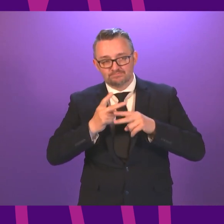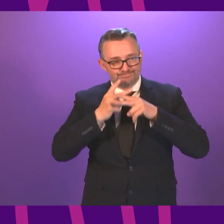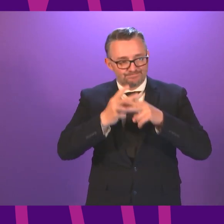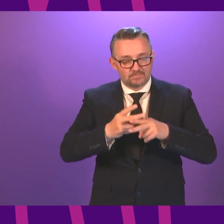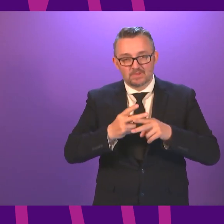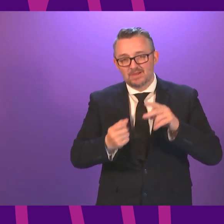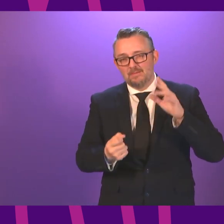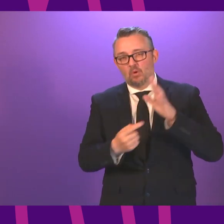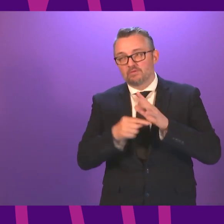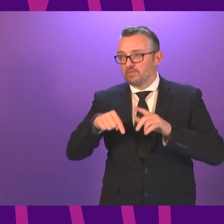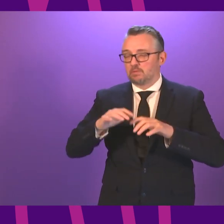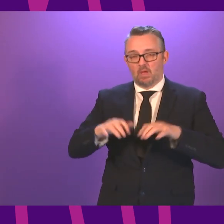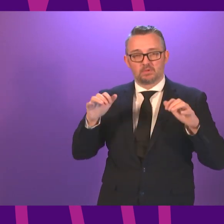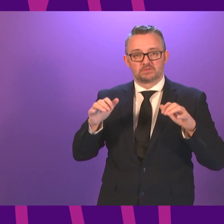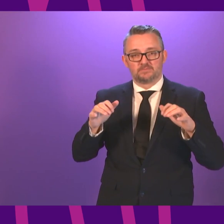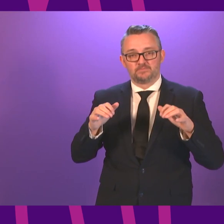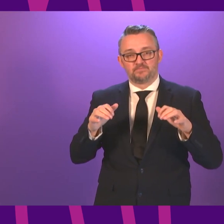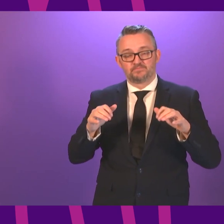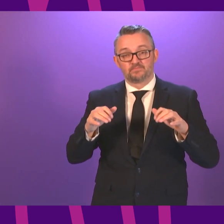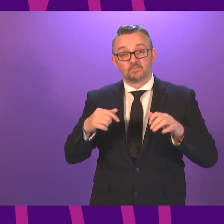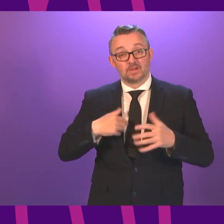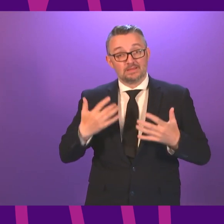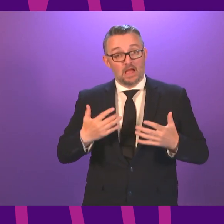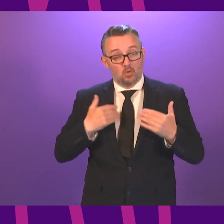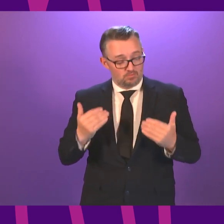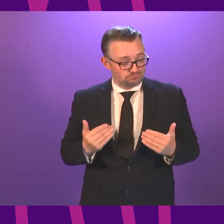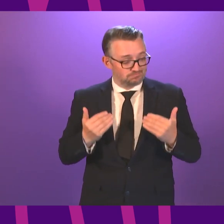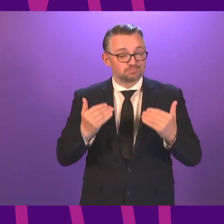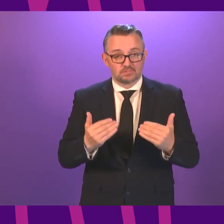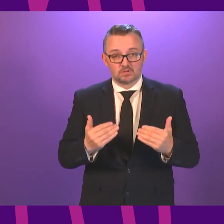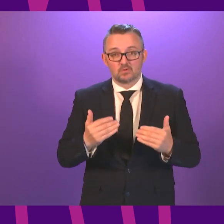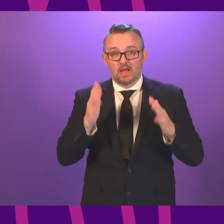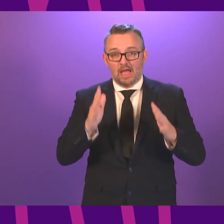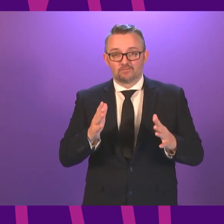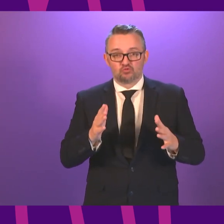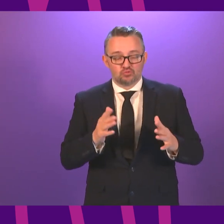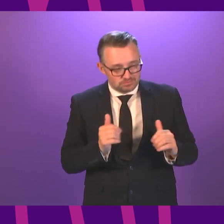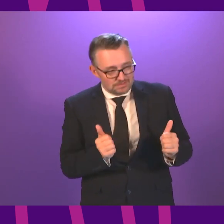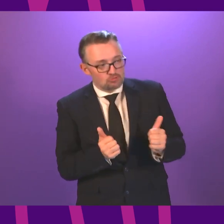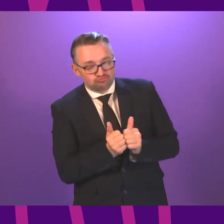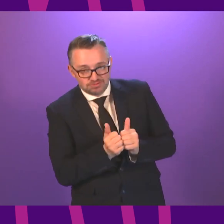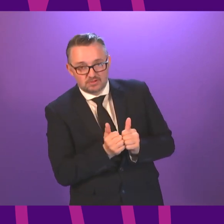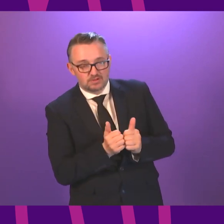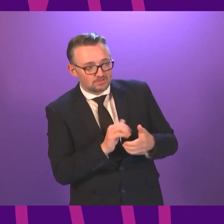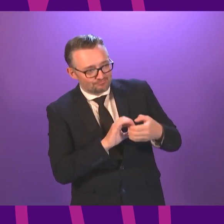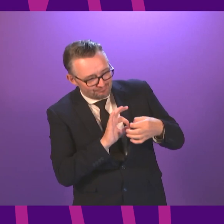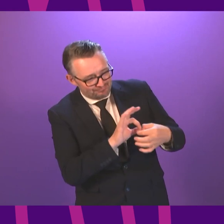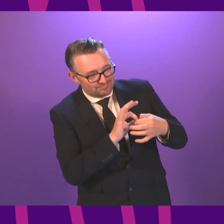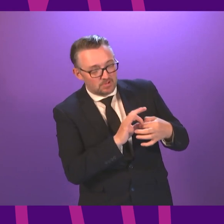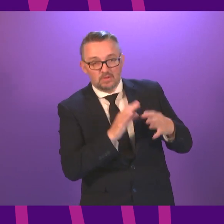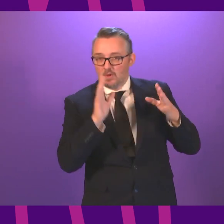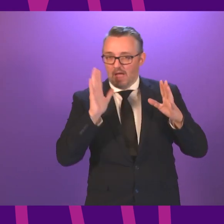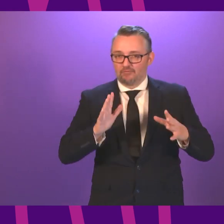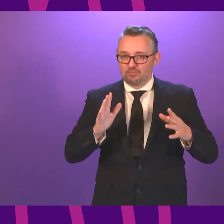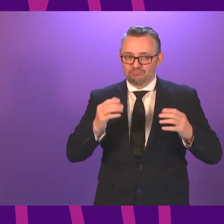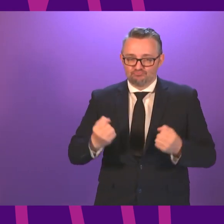principles of our Parliament. What we are embarking on will require compromise on both sides, but it will also require us to be bold.